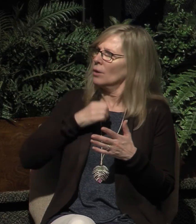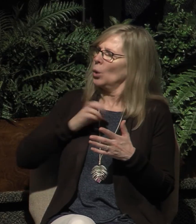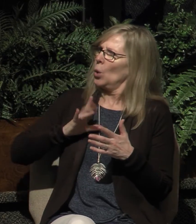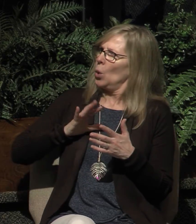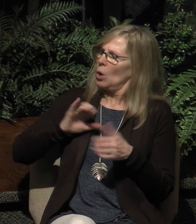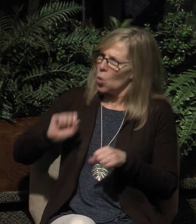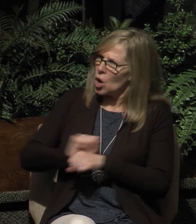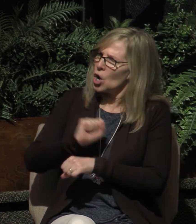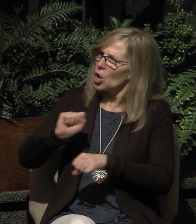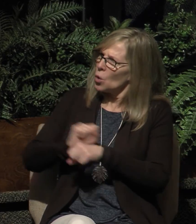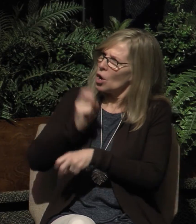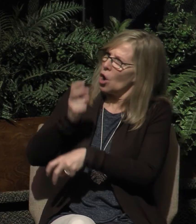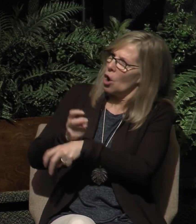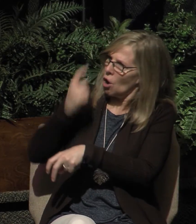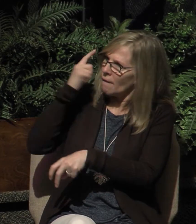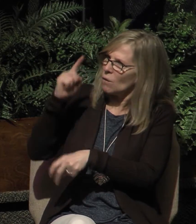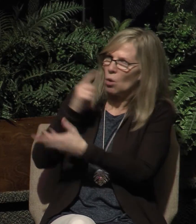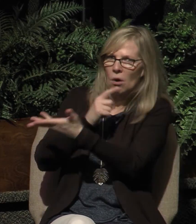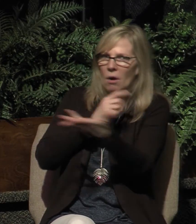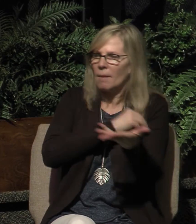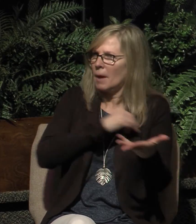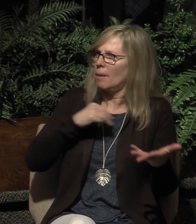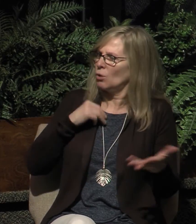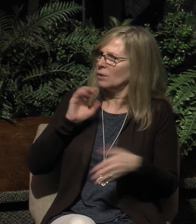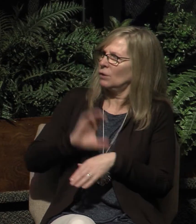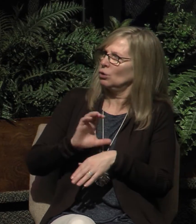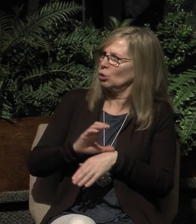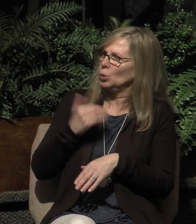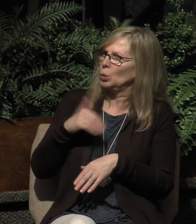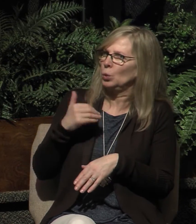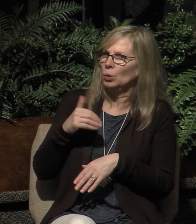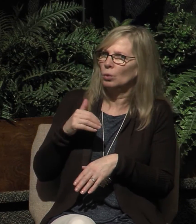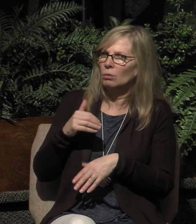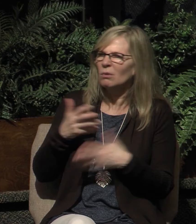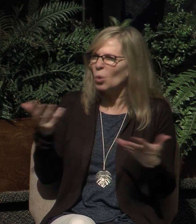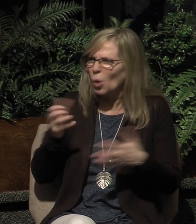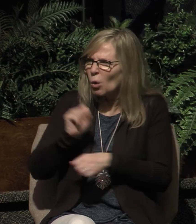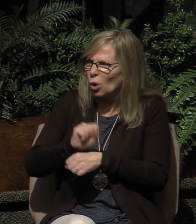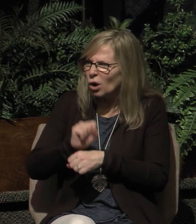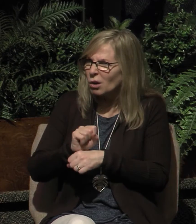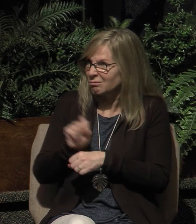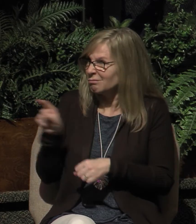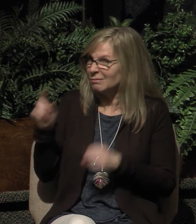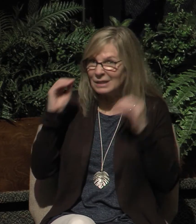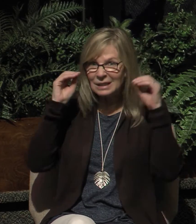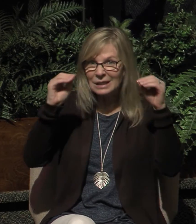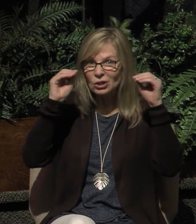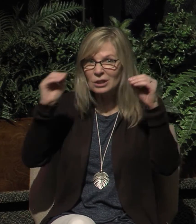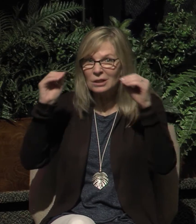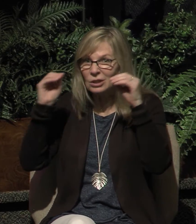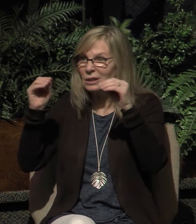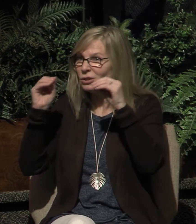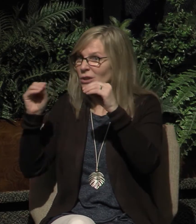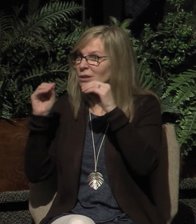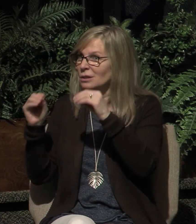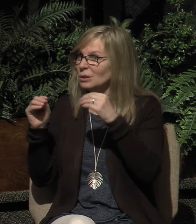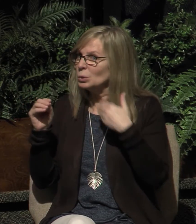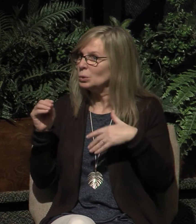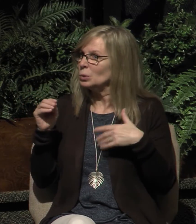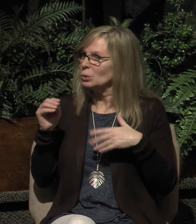work they do for the members of the church. And what work is that? Paul said they instruct you in the word of God. That's why